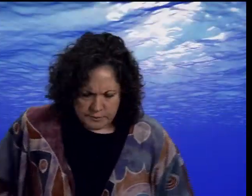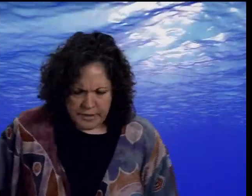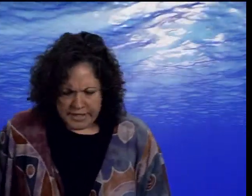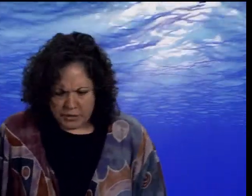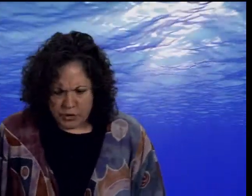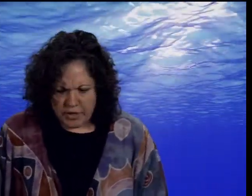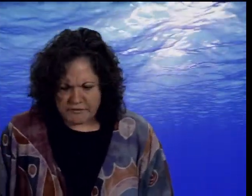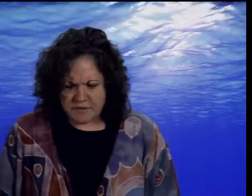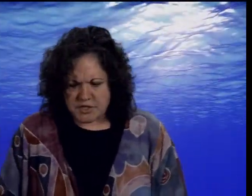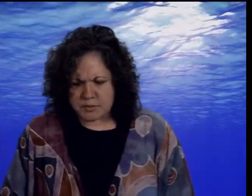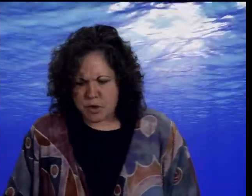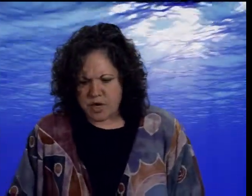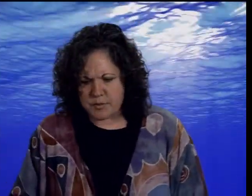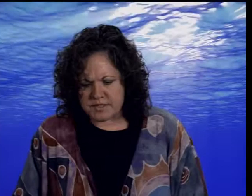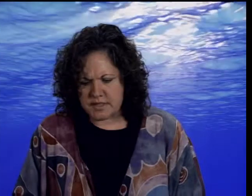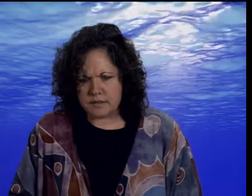pale gray fish spoke up and said,